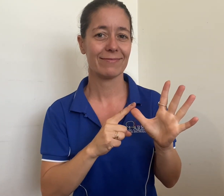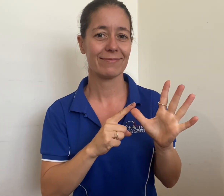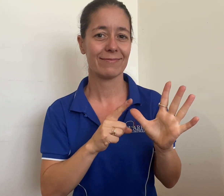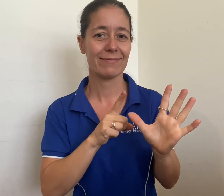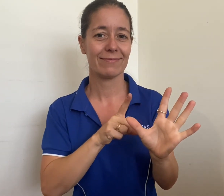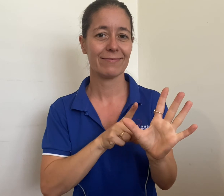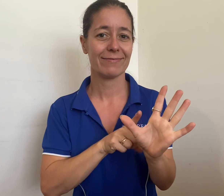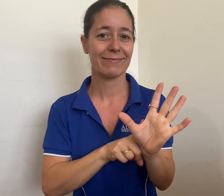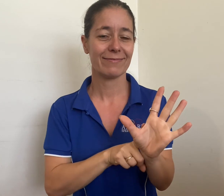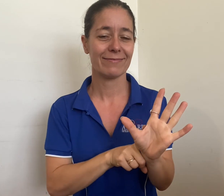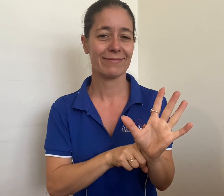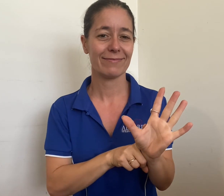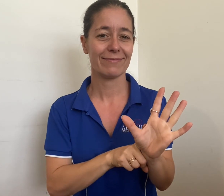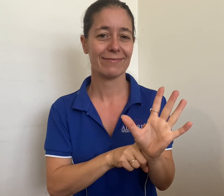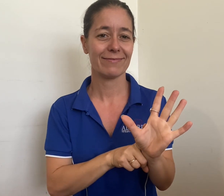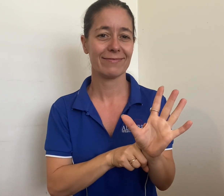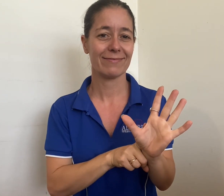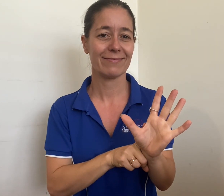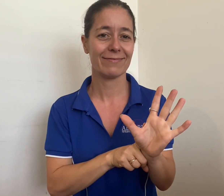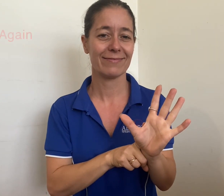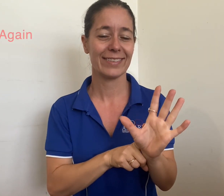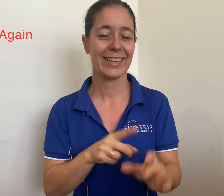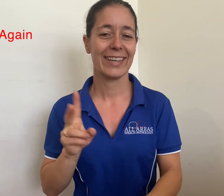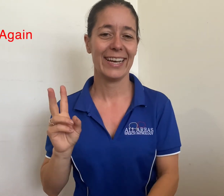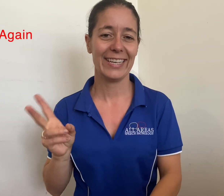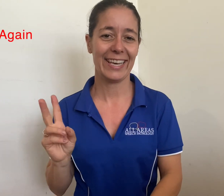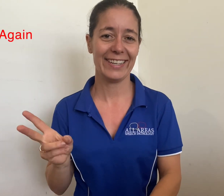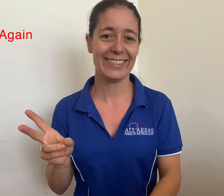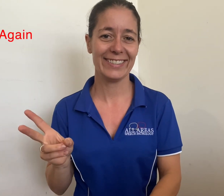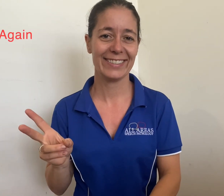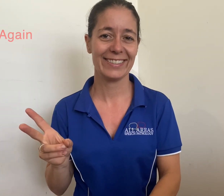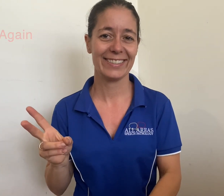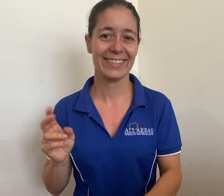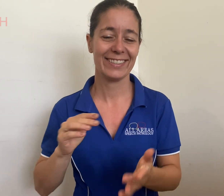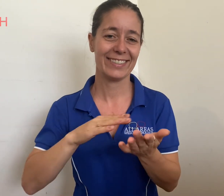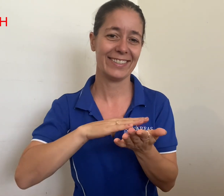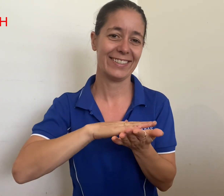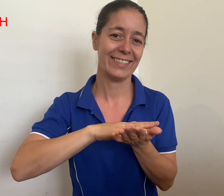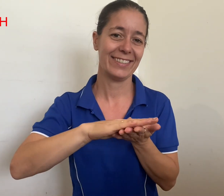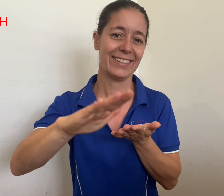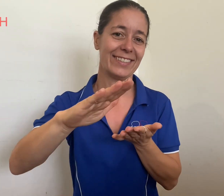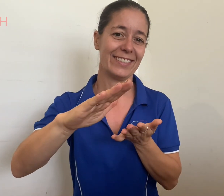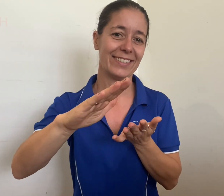five. Again Again Again Again